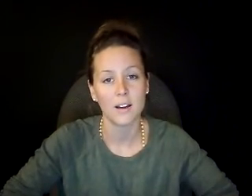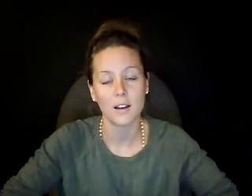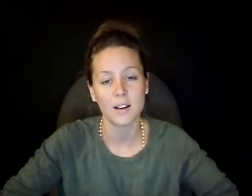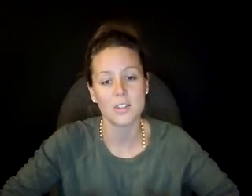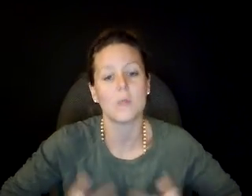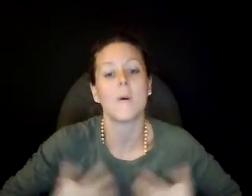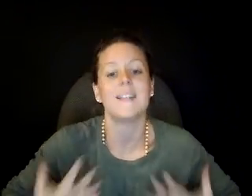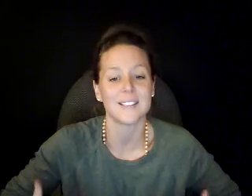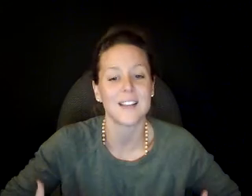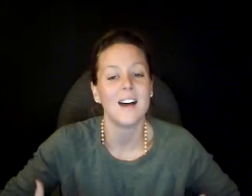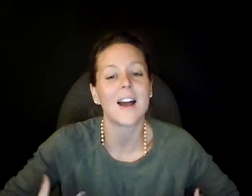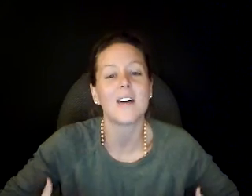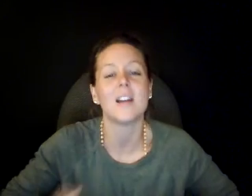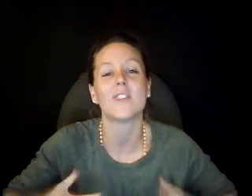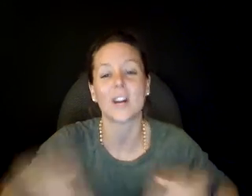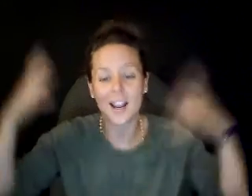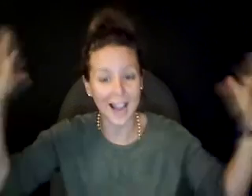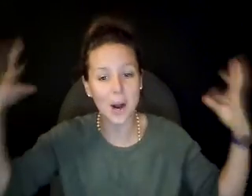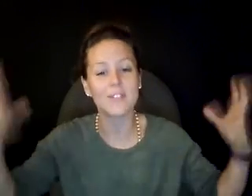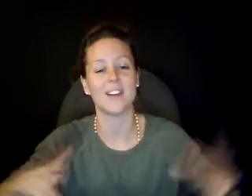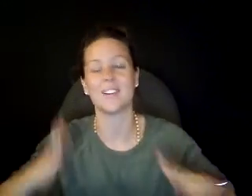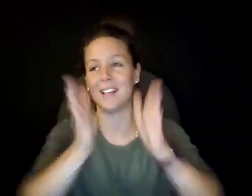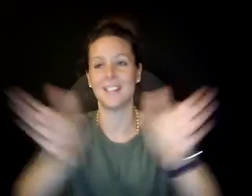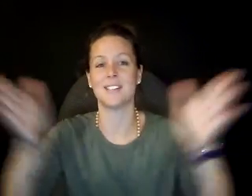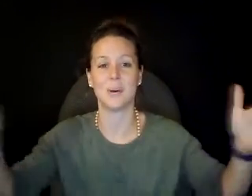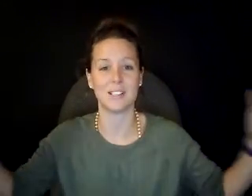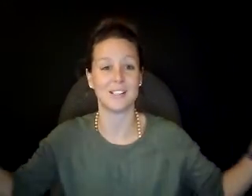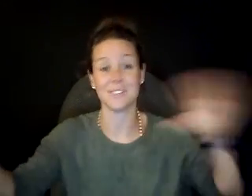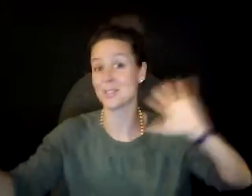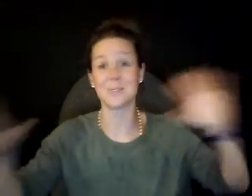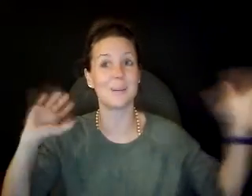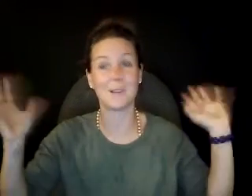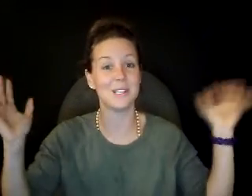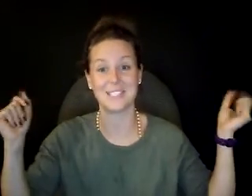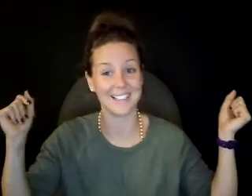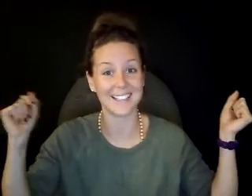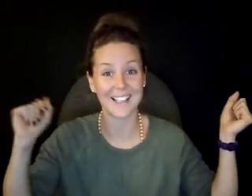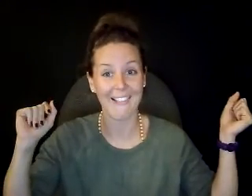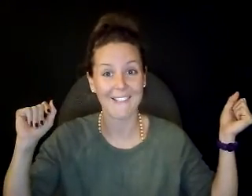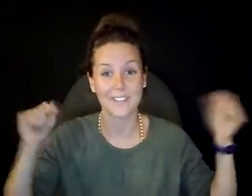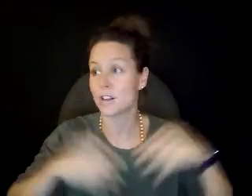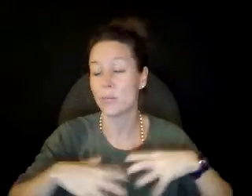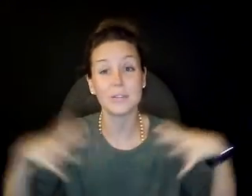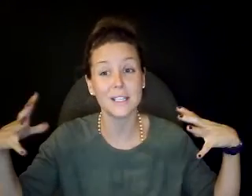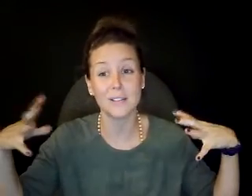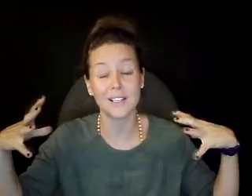To the awareness of our love for God, our Father, and his holy sons. There is no separation here. There is complete unity.